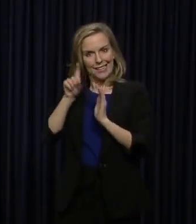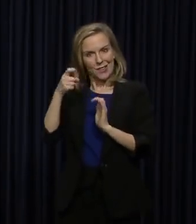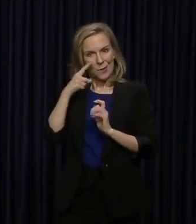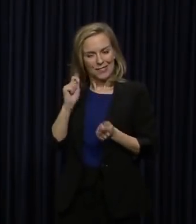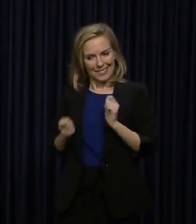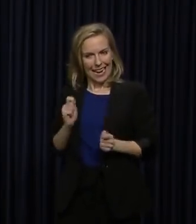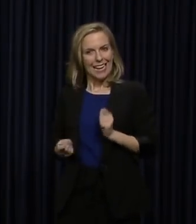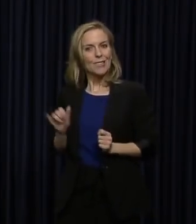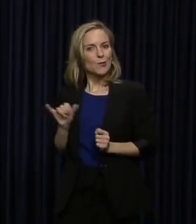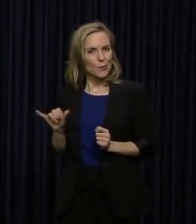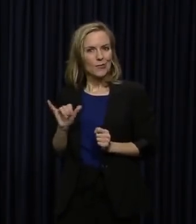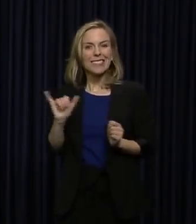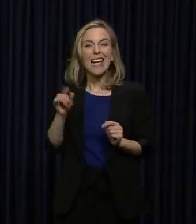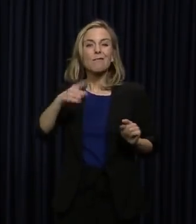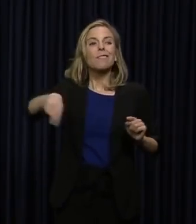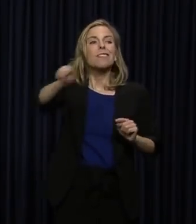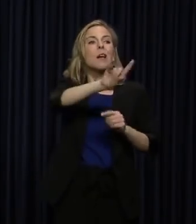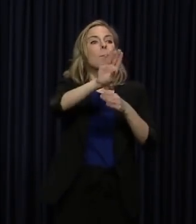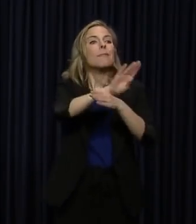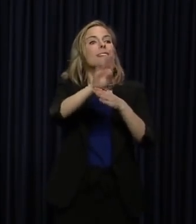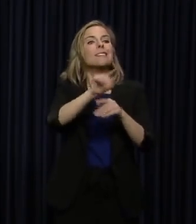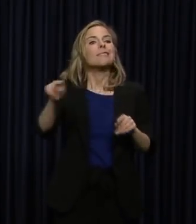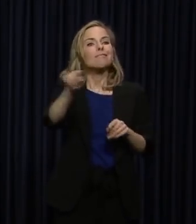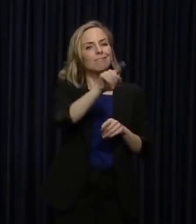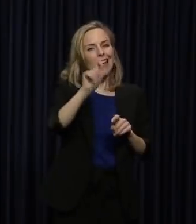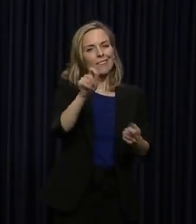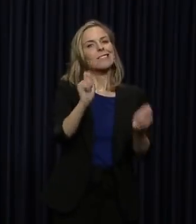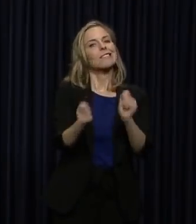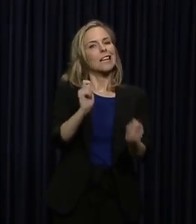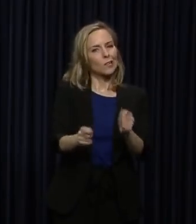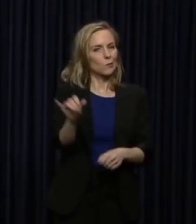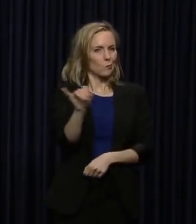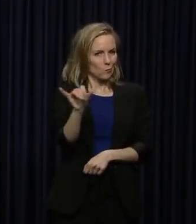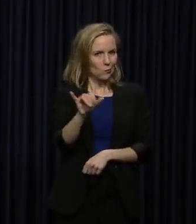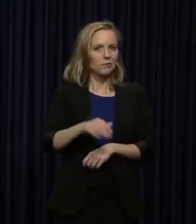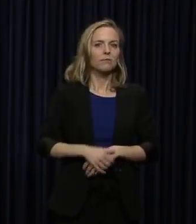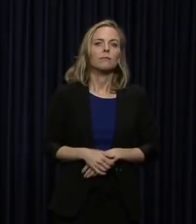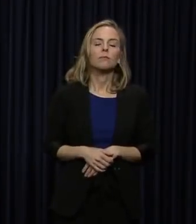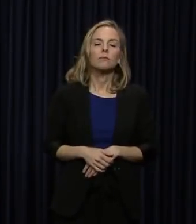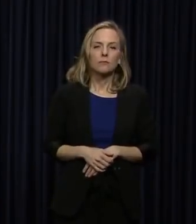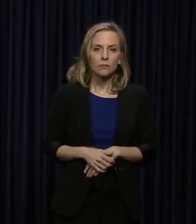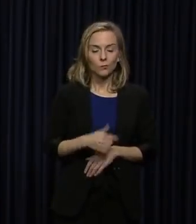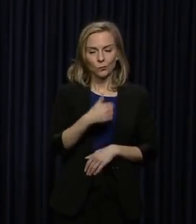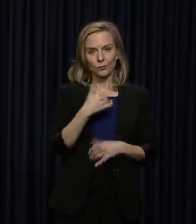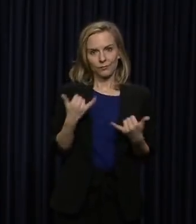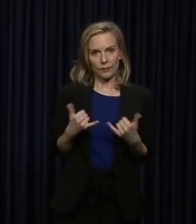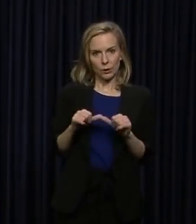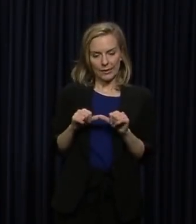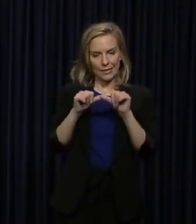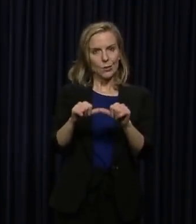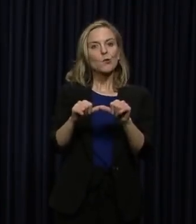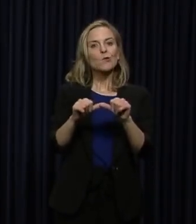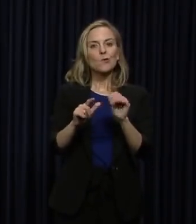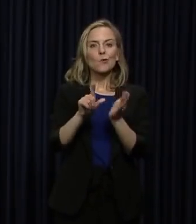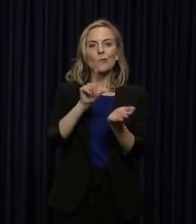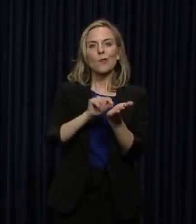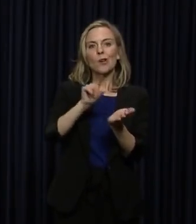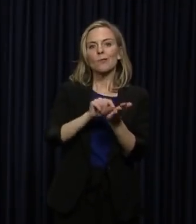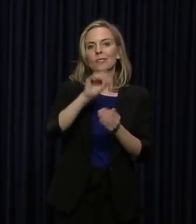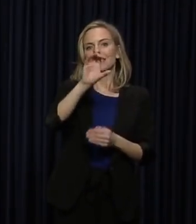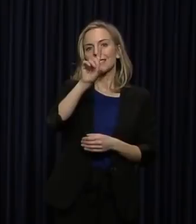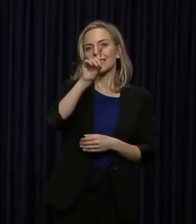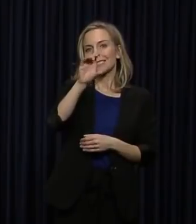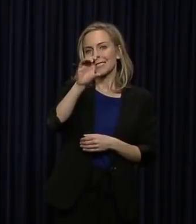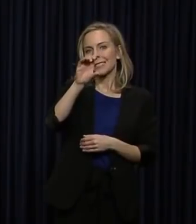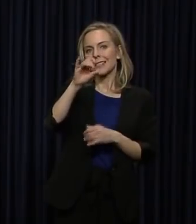just like I know businesses out there will have to make changes. We are continuing to publish the CDC guidelines.